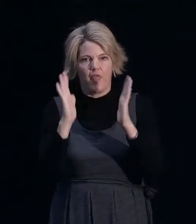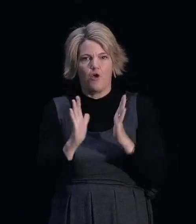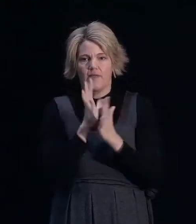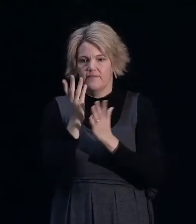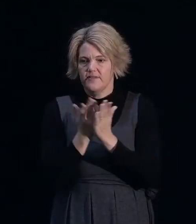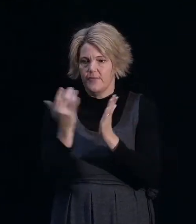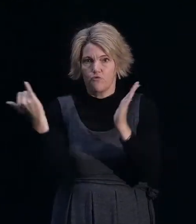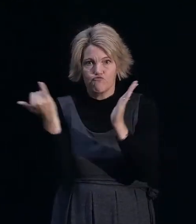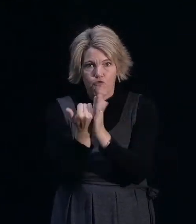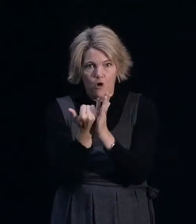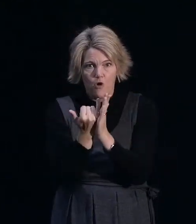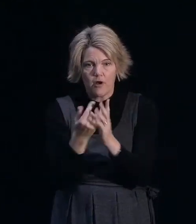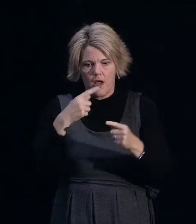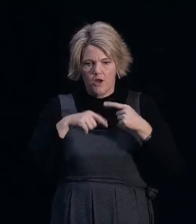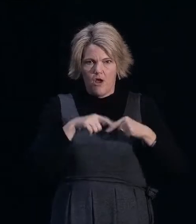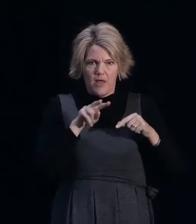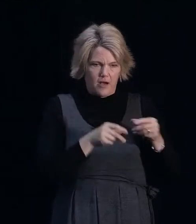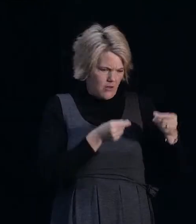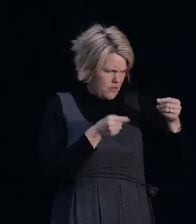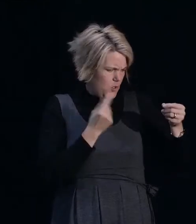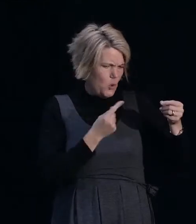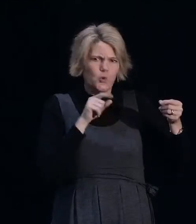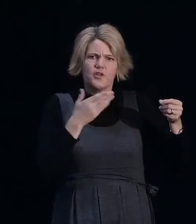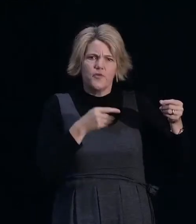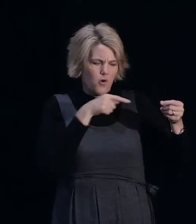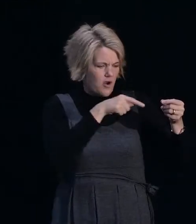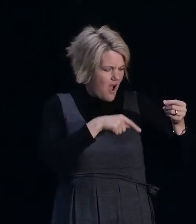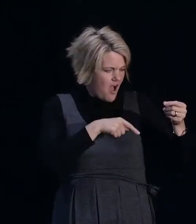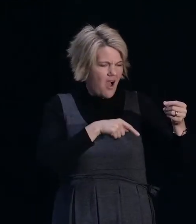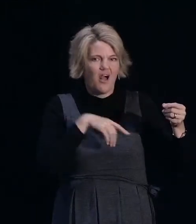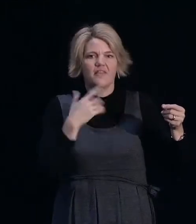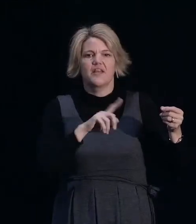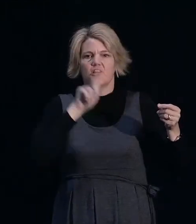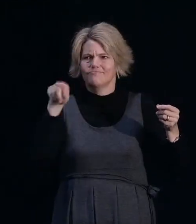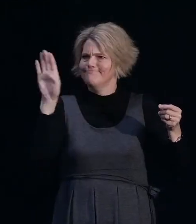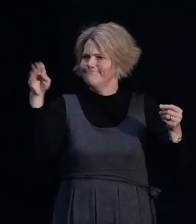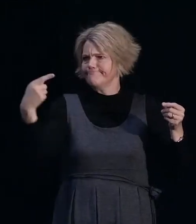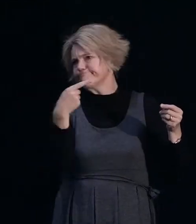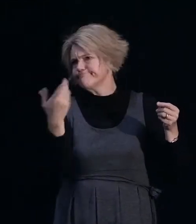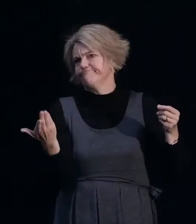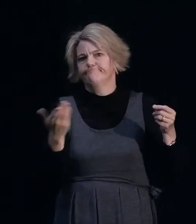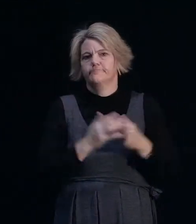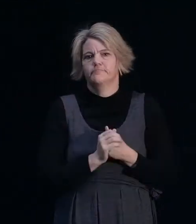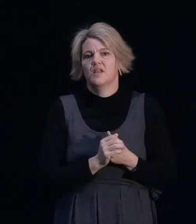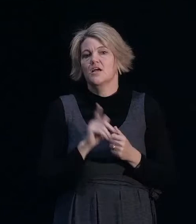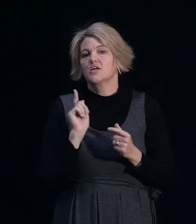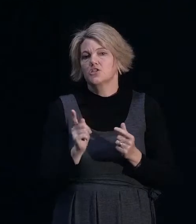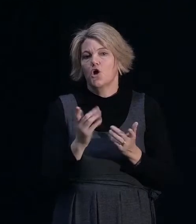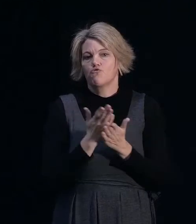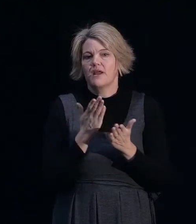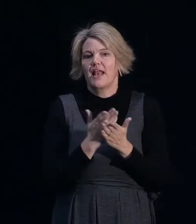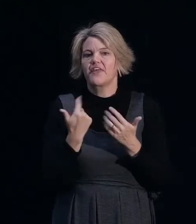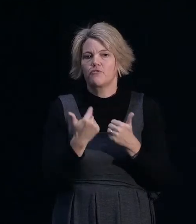wrong, you can kind of look at those documents and work out who did the work, and you'll be able to go back and maybe hold those people to account. So they're really good from a